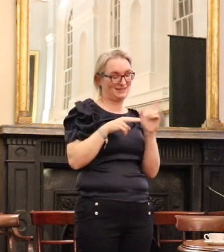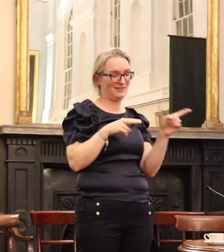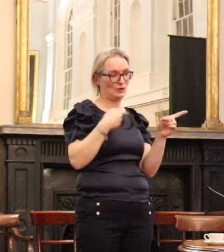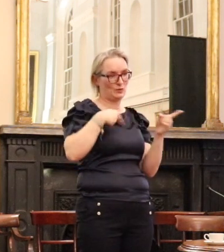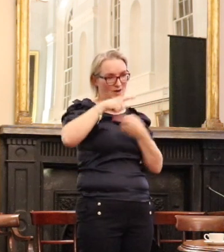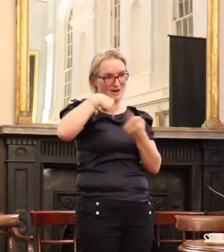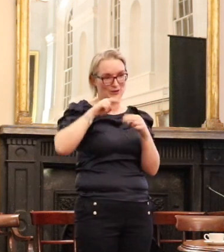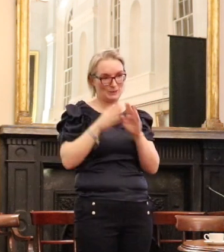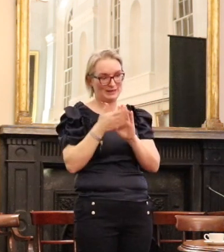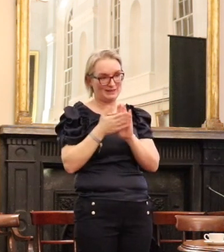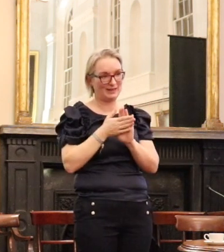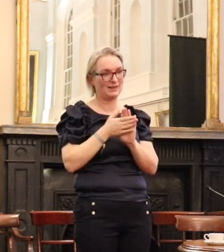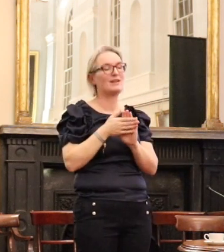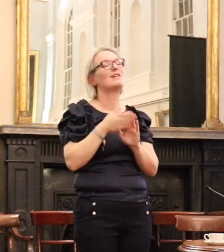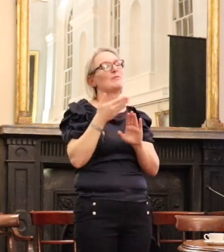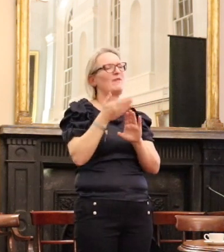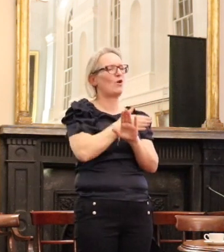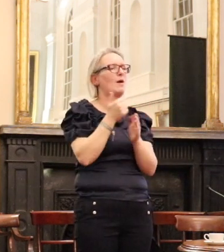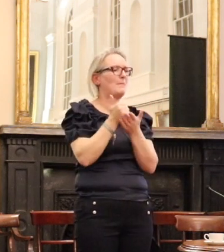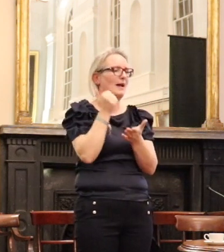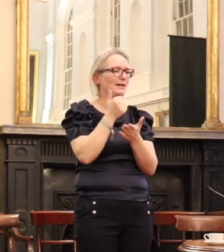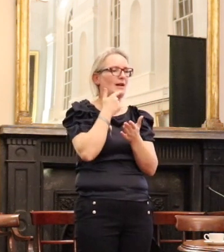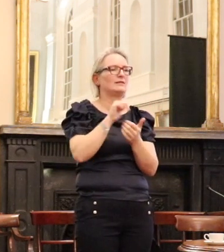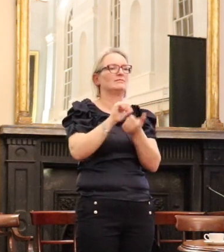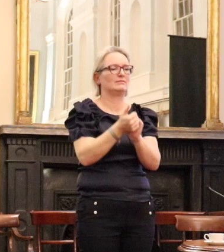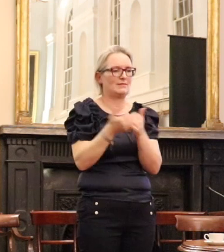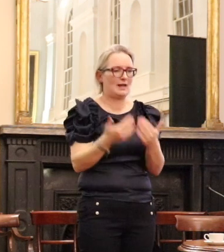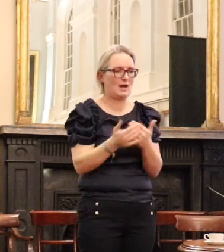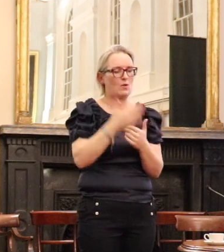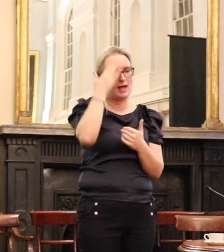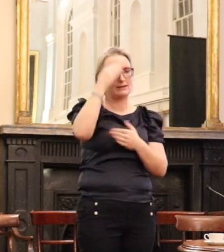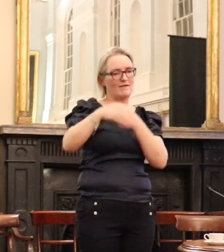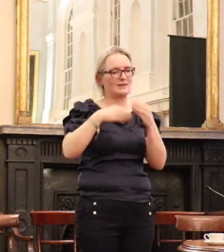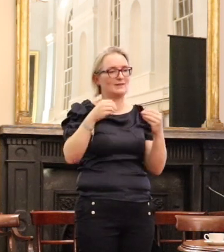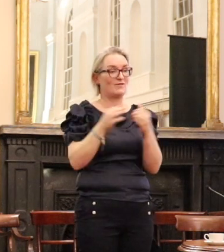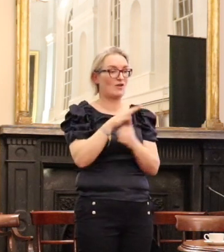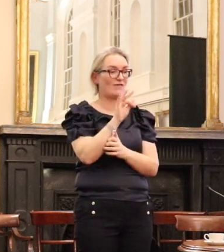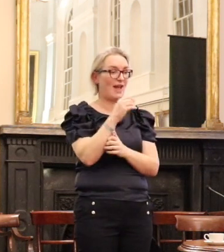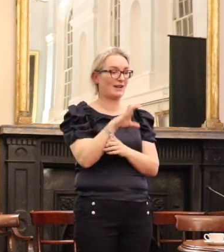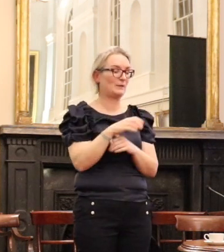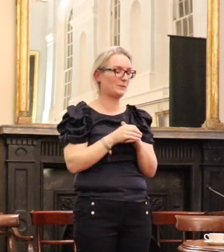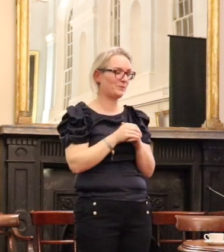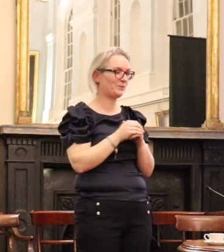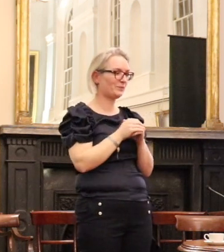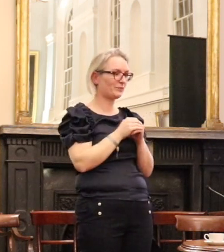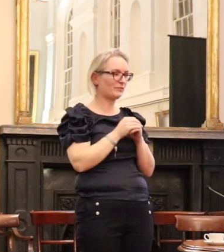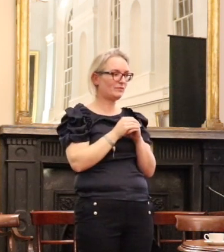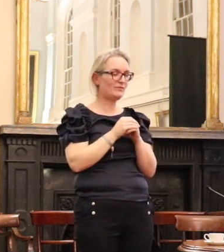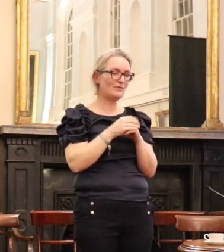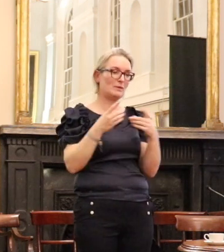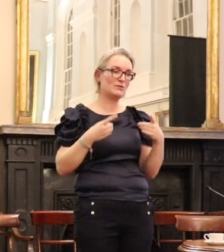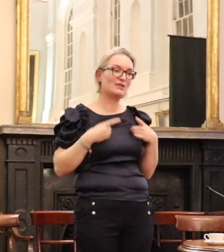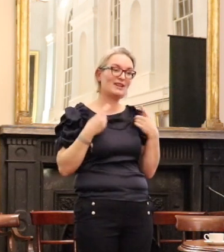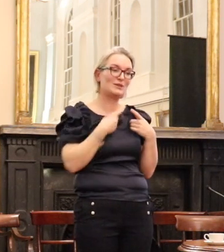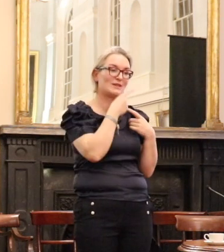he's already a bank and he is now on our headquarters and I am like